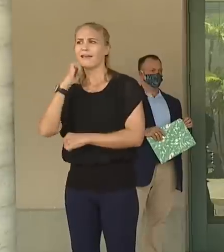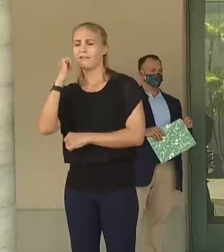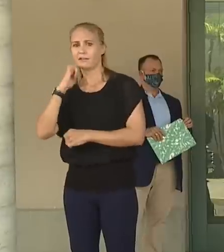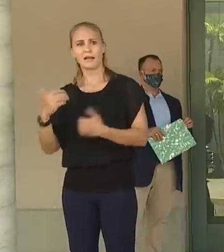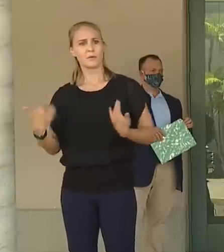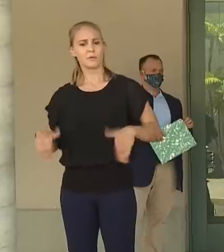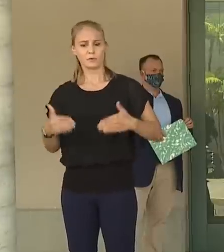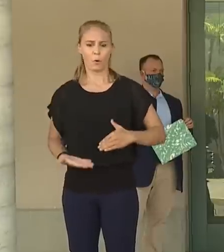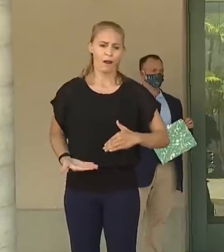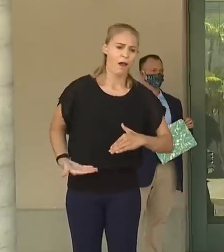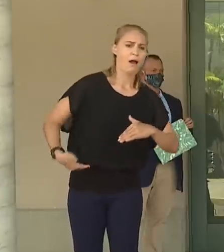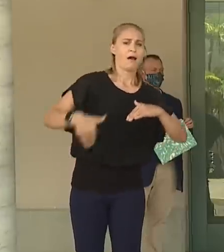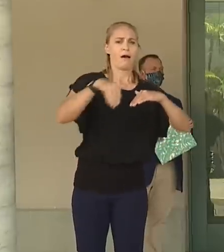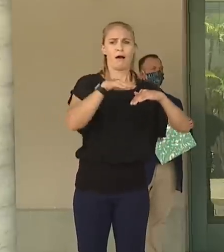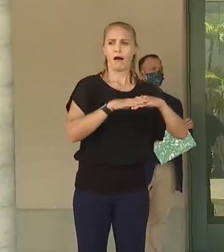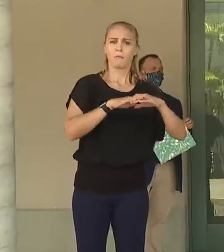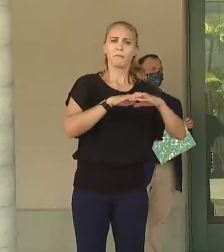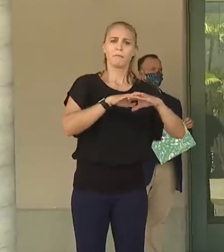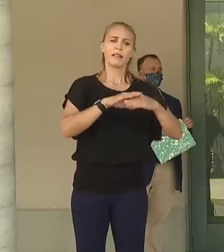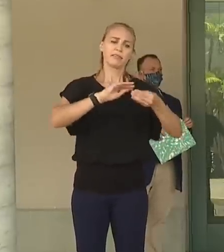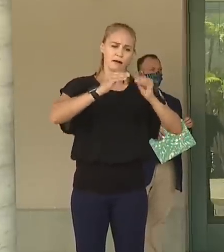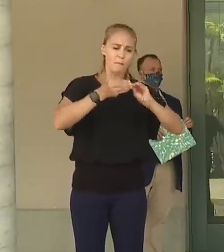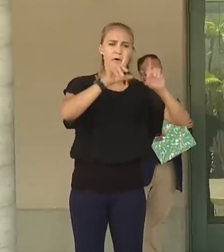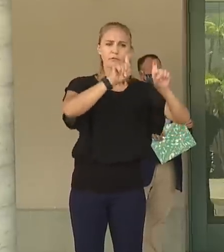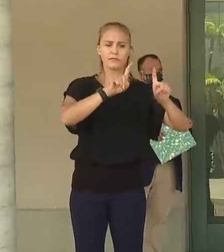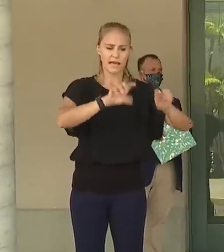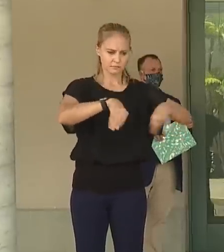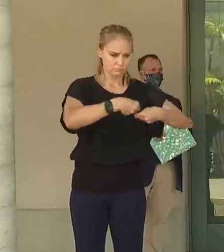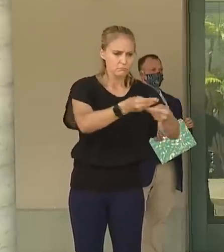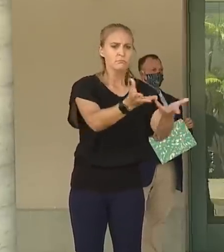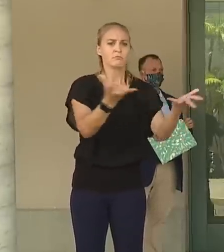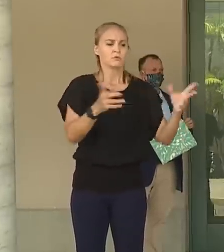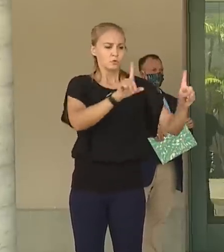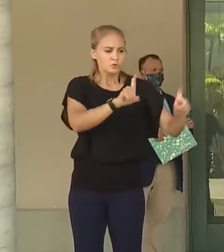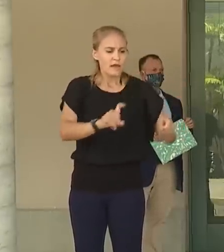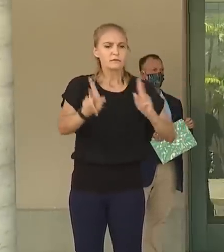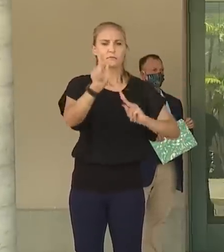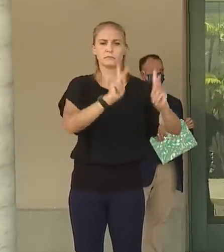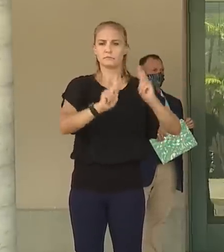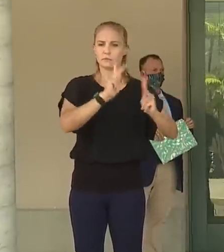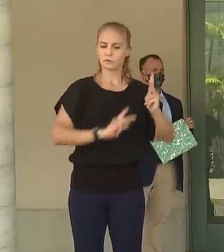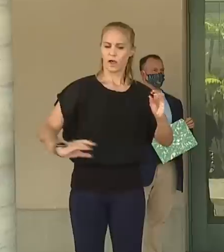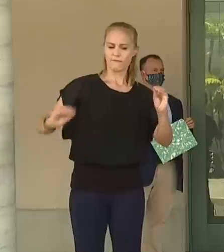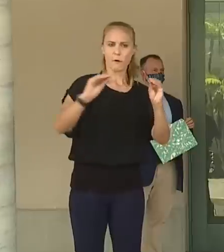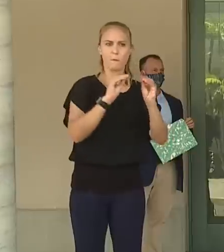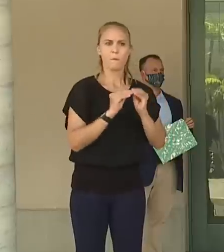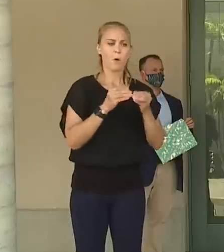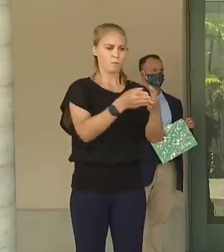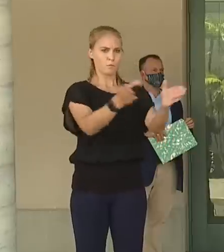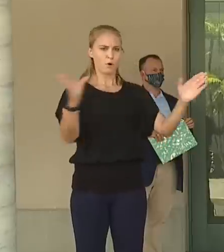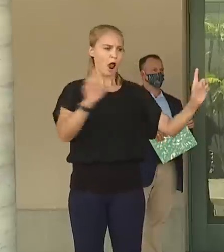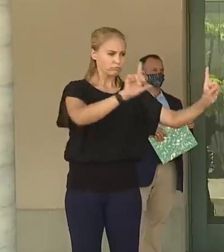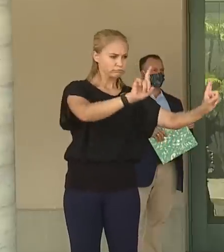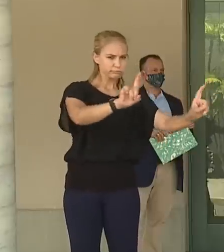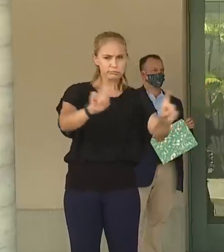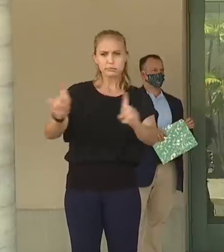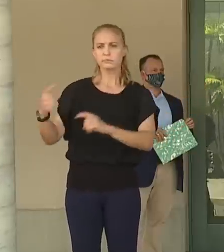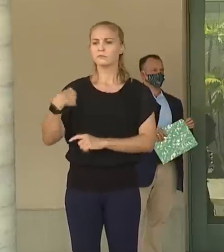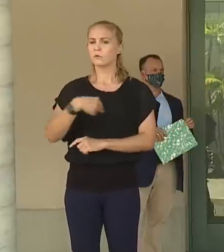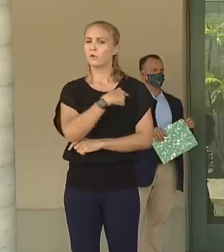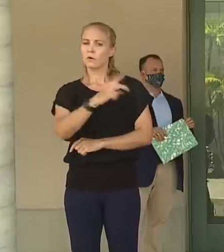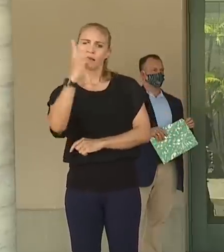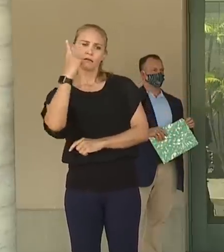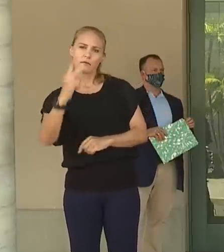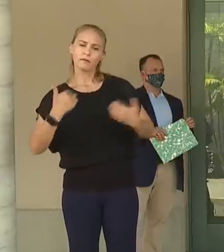is a significant increase in the capacity to test individuals, get a broader surveillance, so we can see